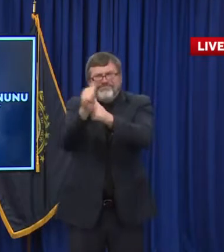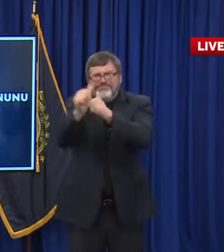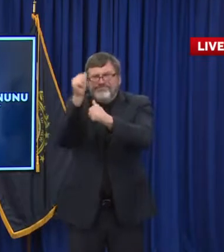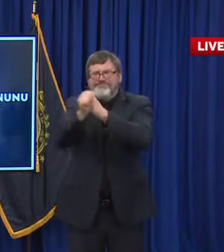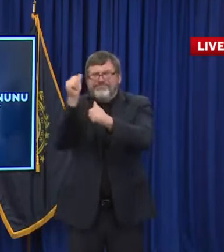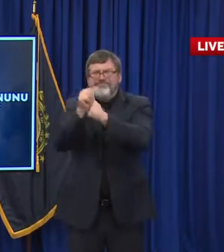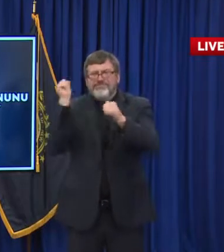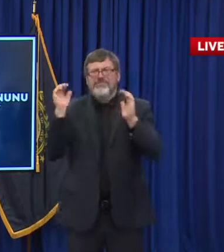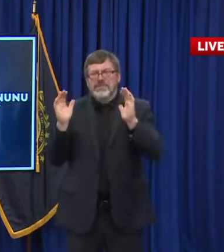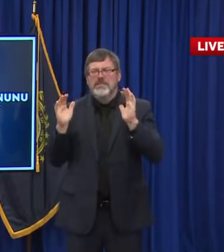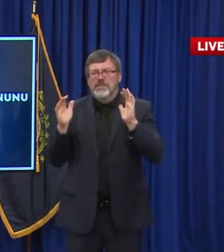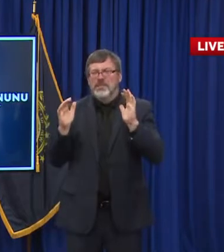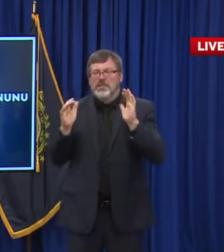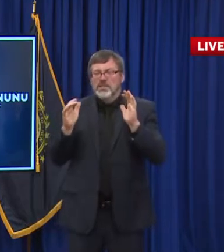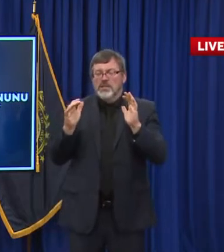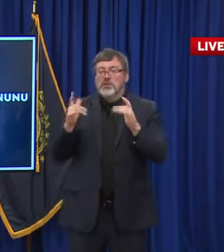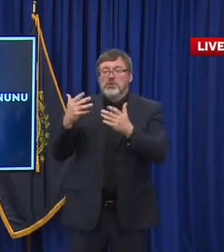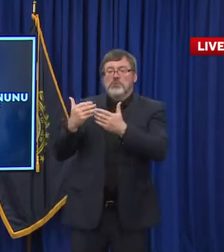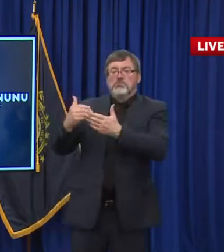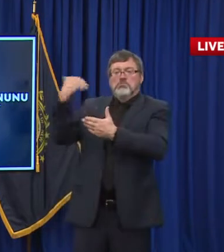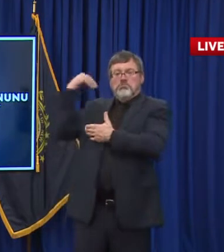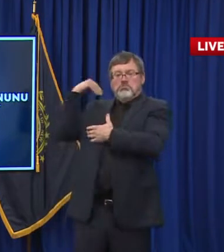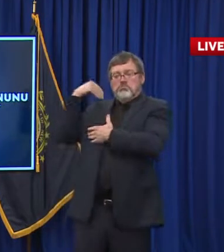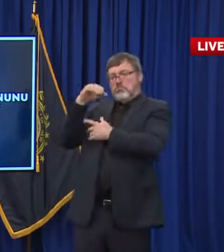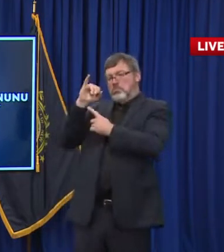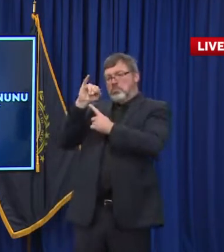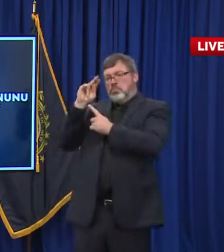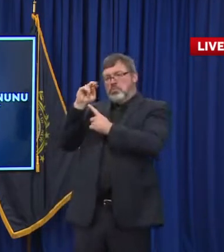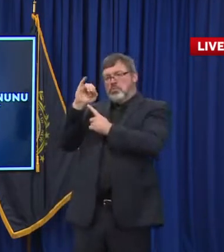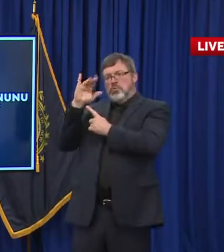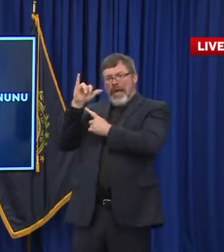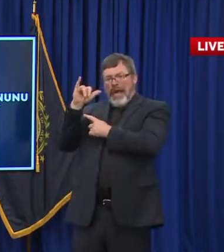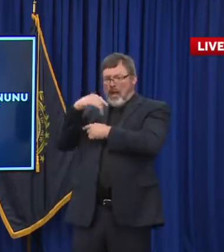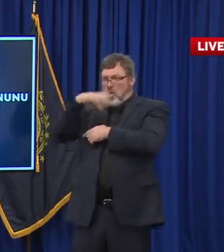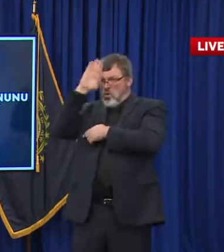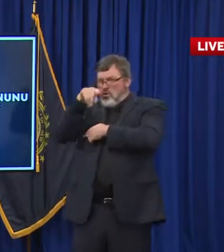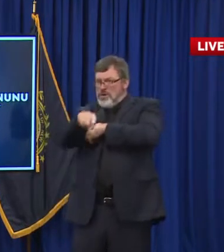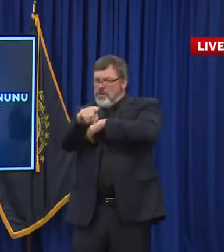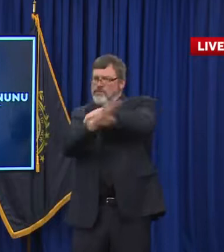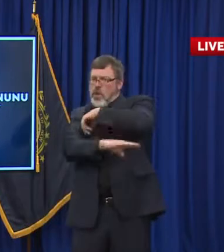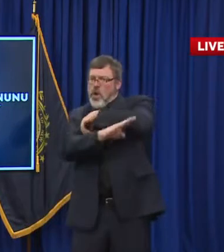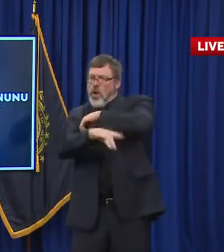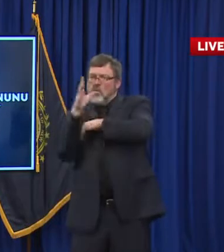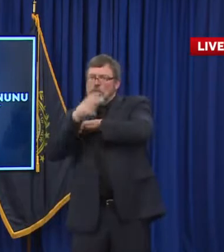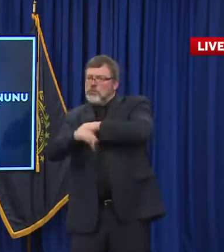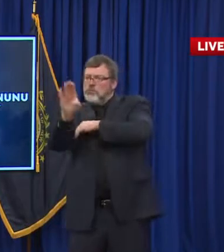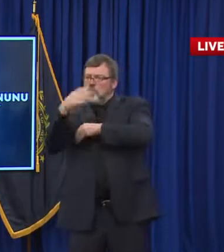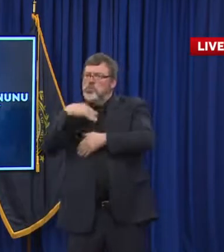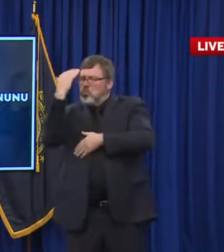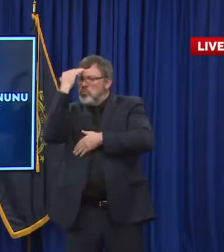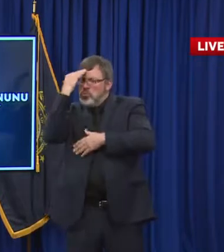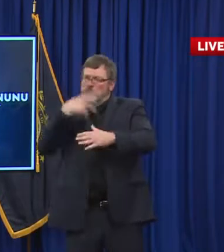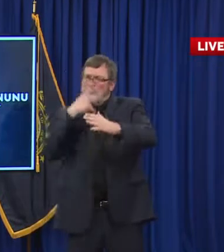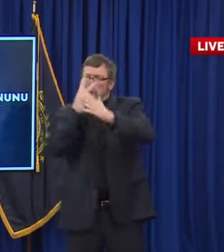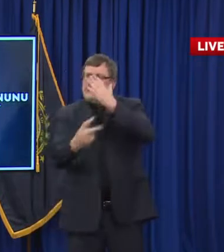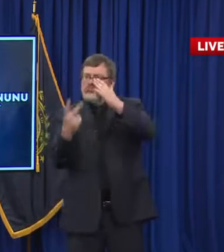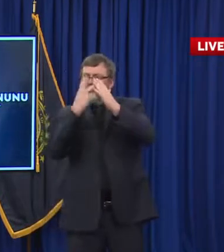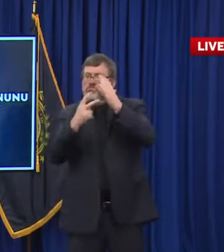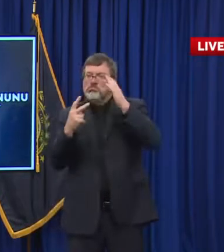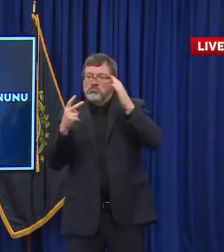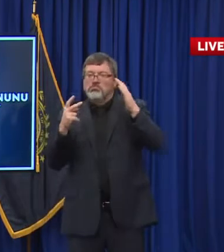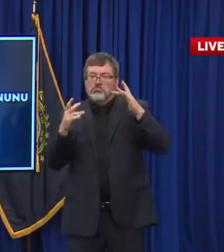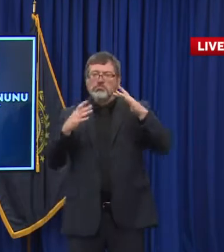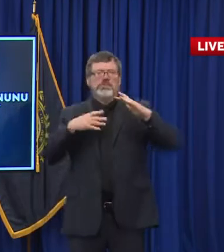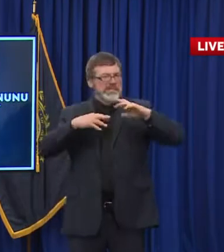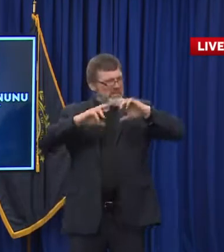talking about the numbers rising in the fall back then. So we've planned for this. We've anticipated. We've built our stockpiles. We've got our testing. We